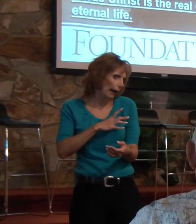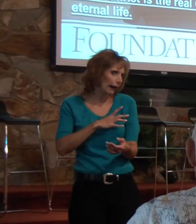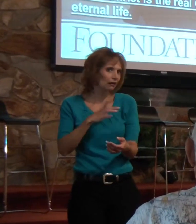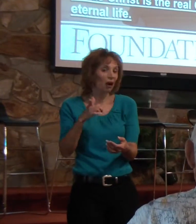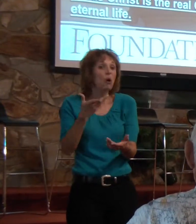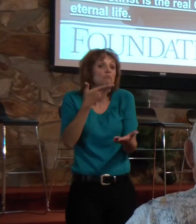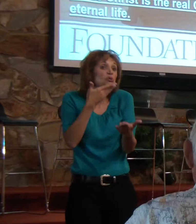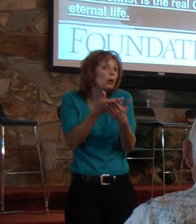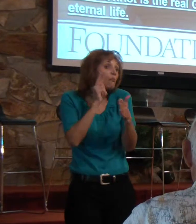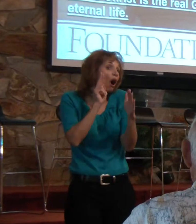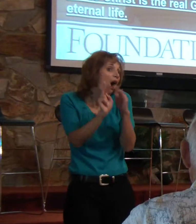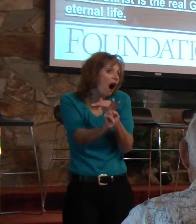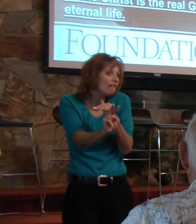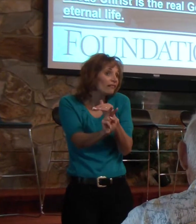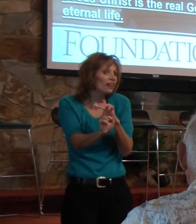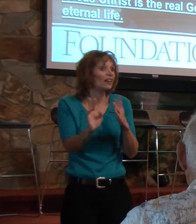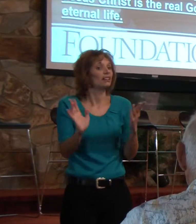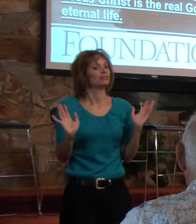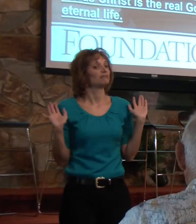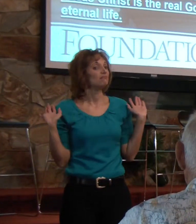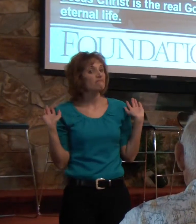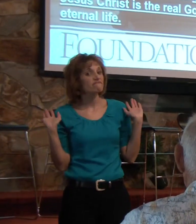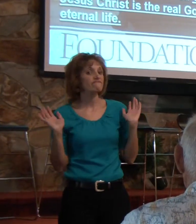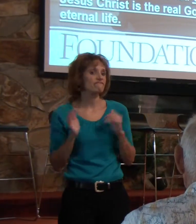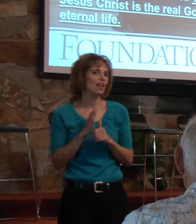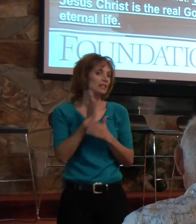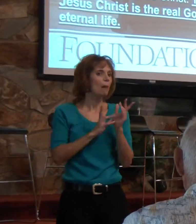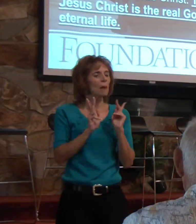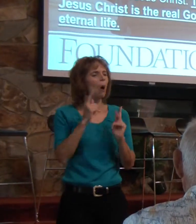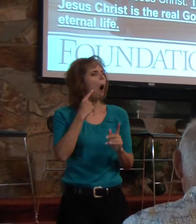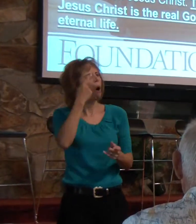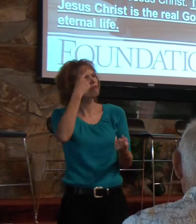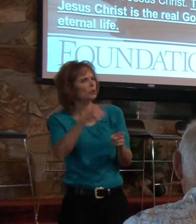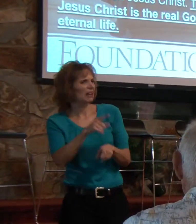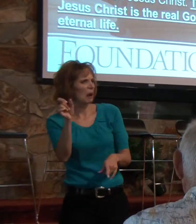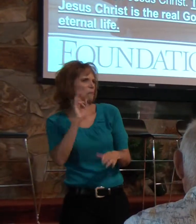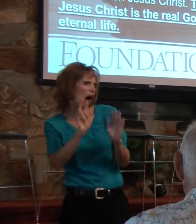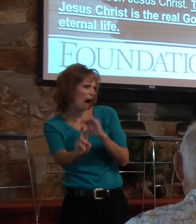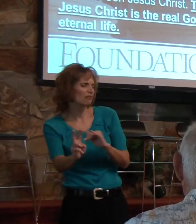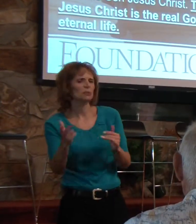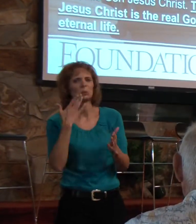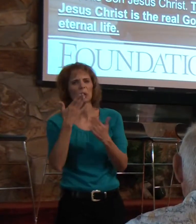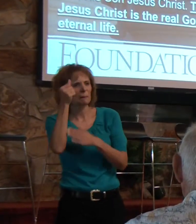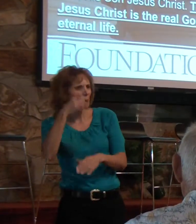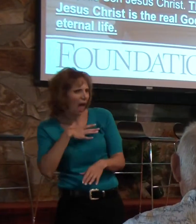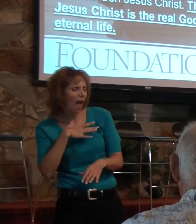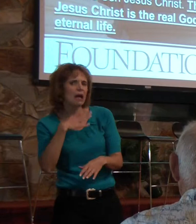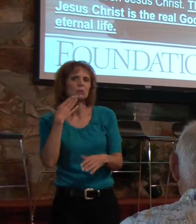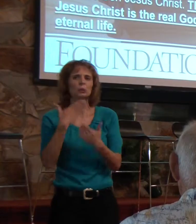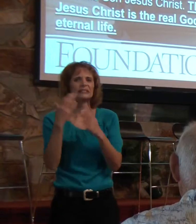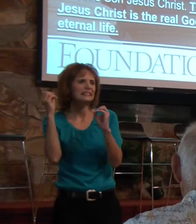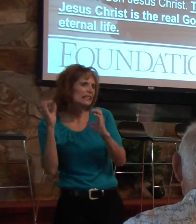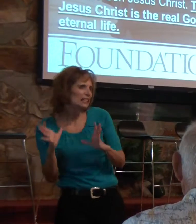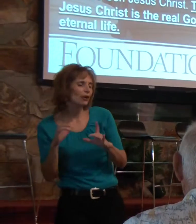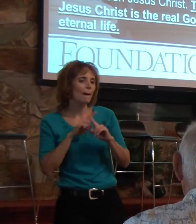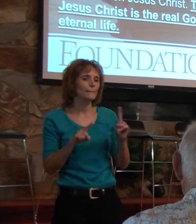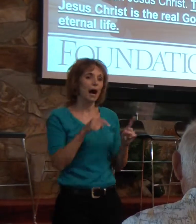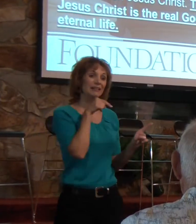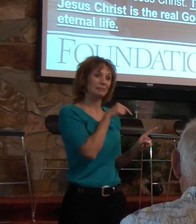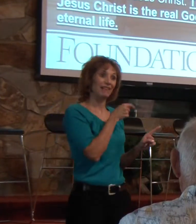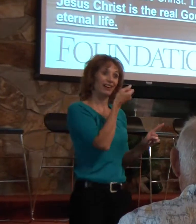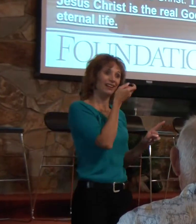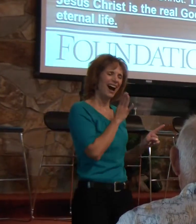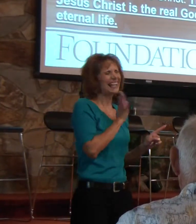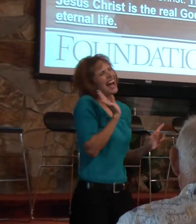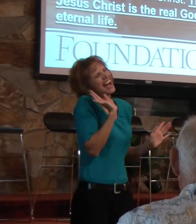was a great prophet. Some people would agree on that. But the distinctiveness